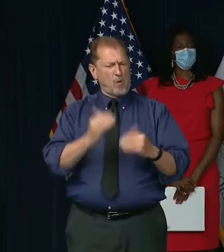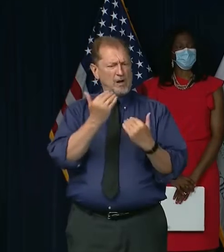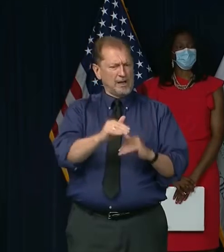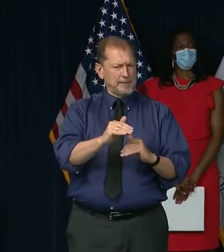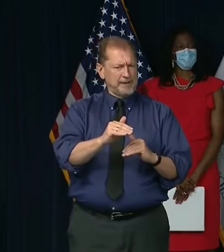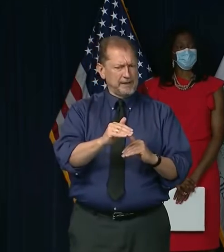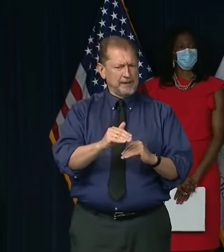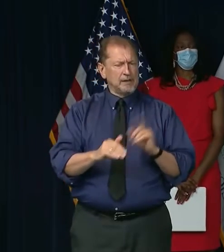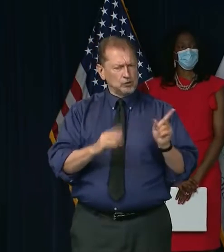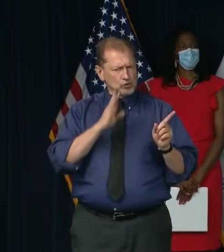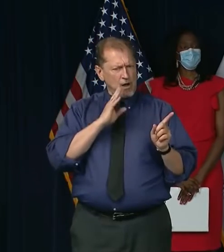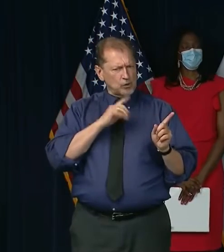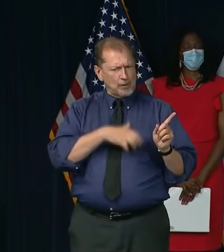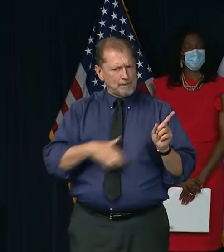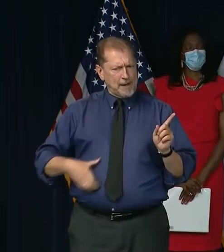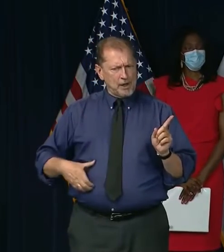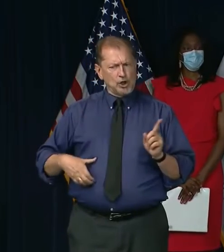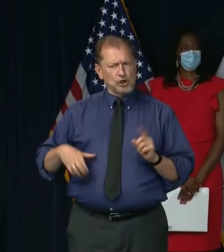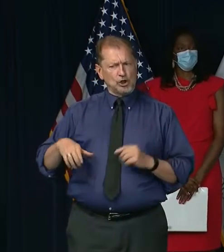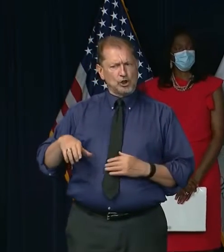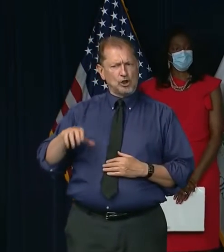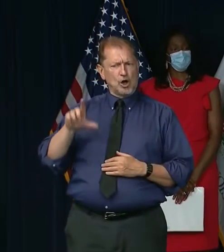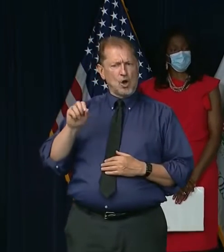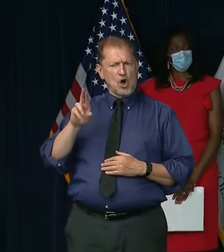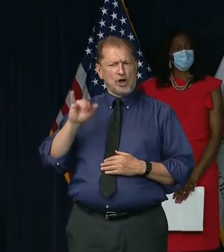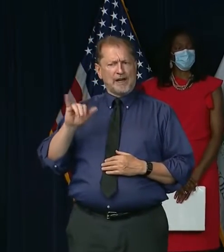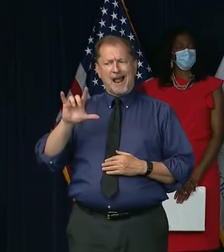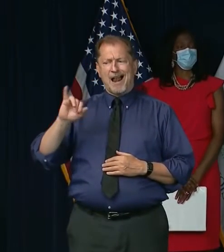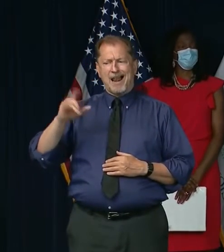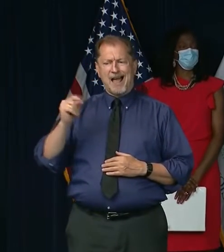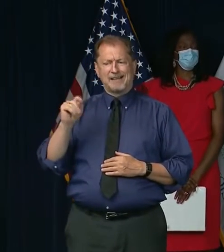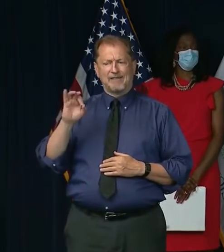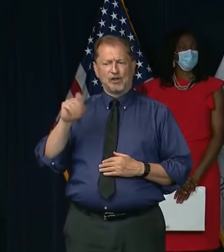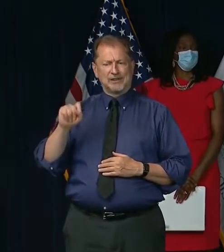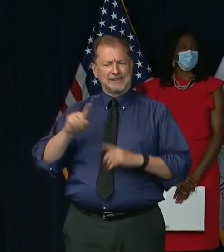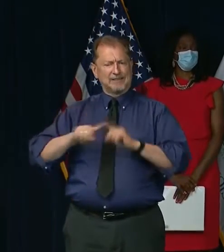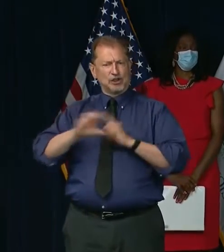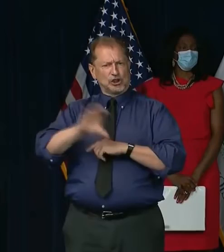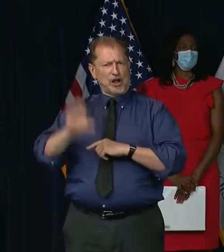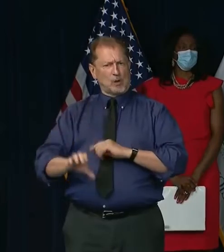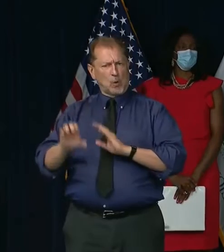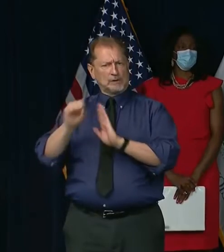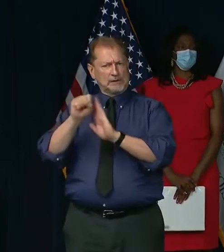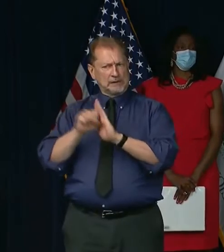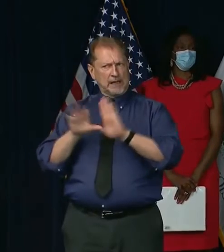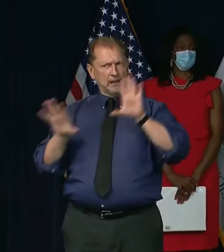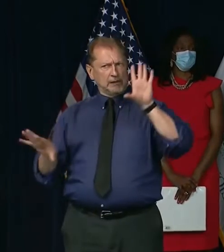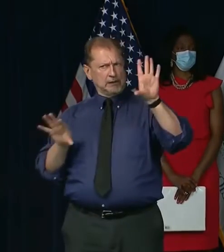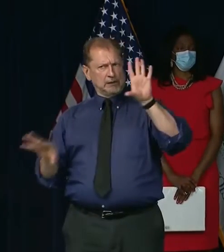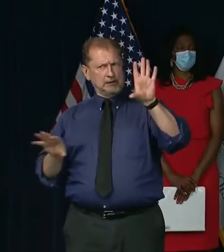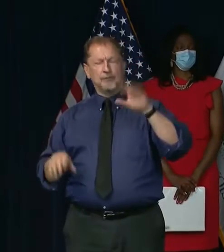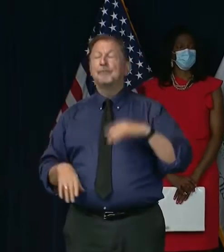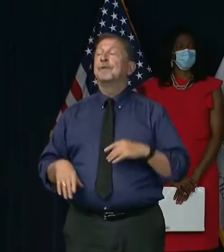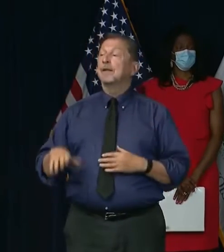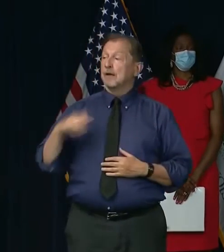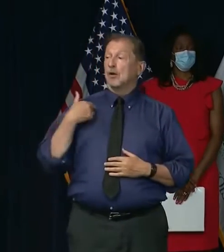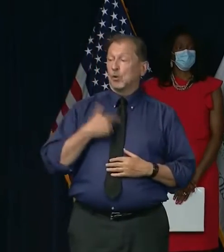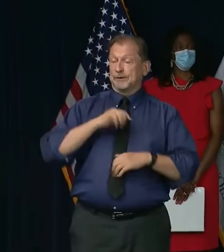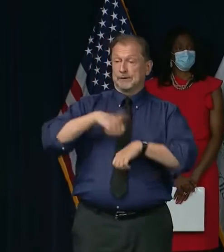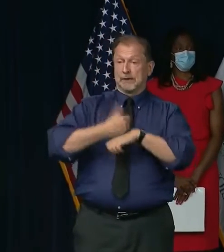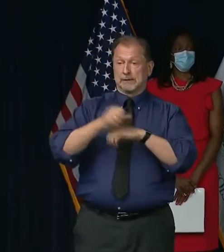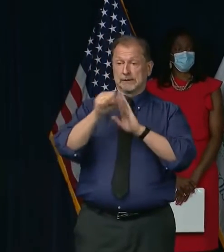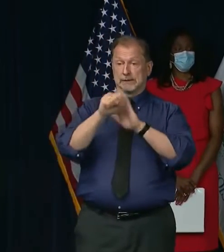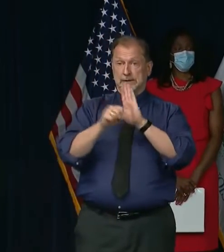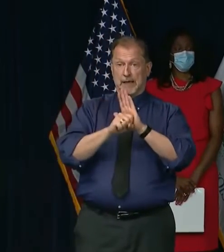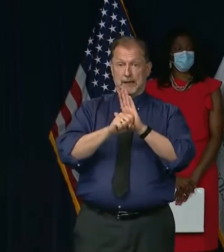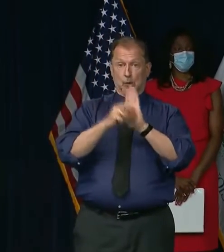She has not called me about this. I have not. mean, look, it's very clear. Our state has set guidelines, and every